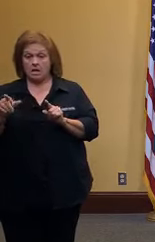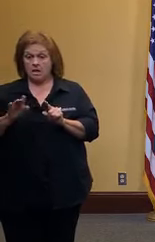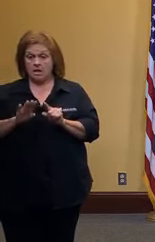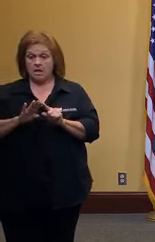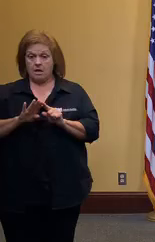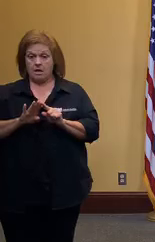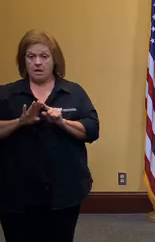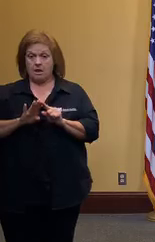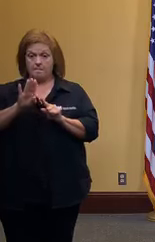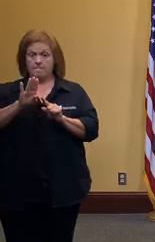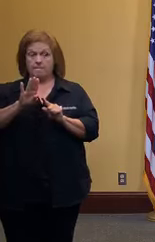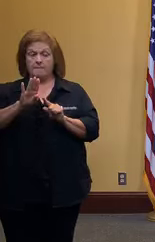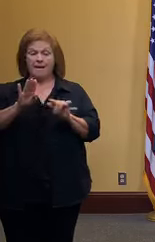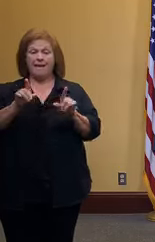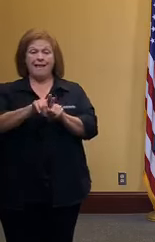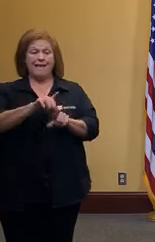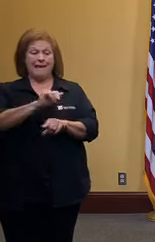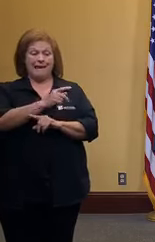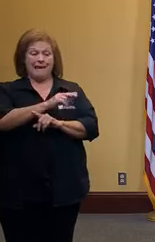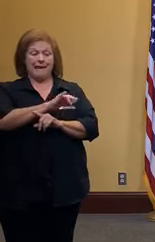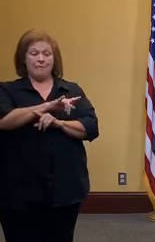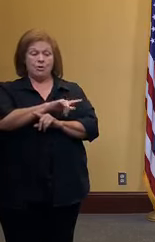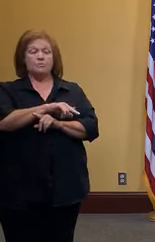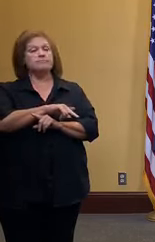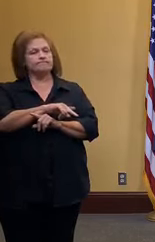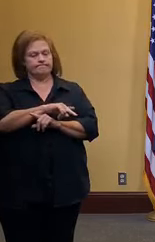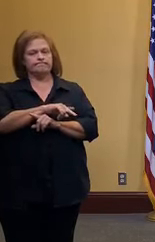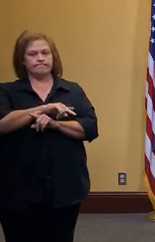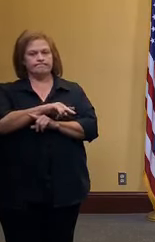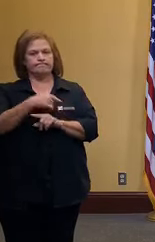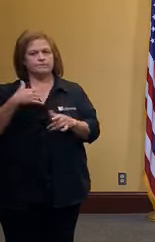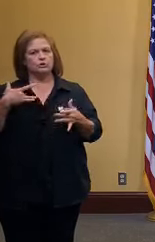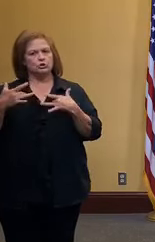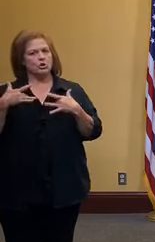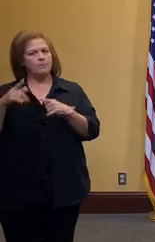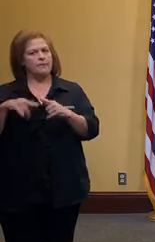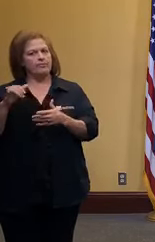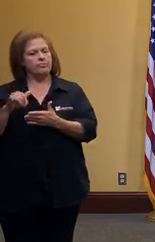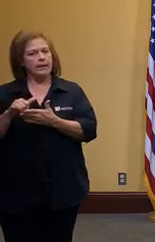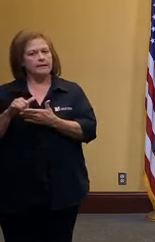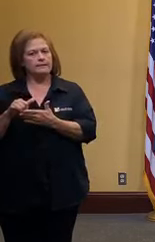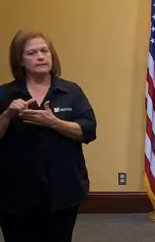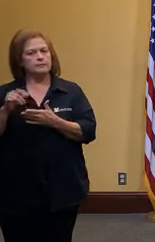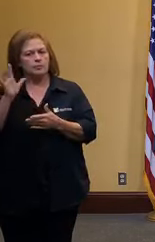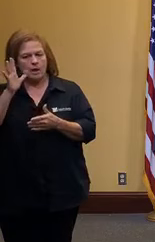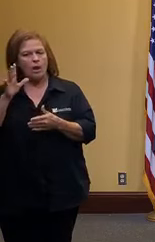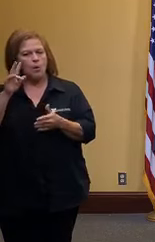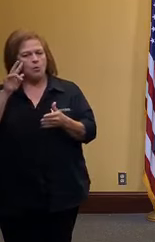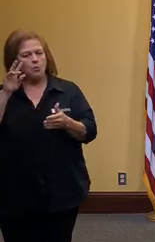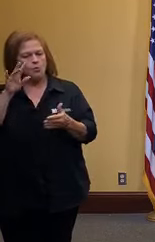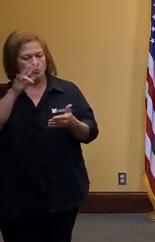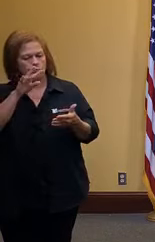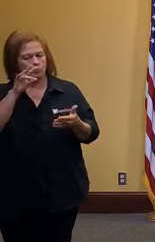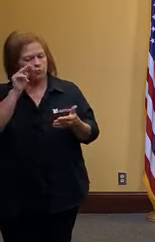close to what we had in early april that will be a very very concerning sign and then our fifth